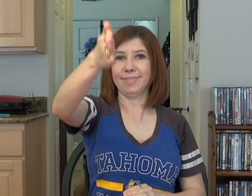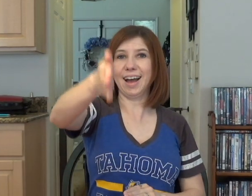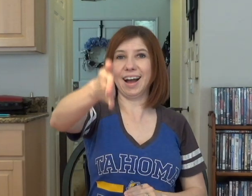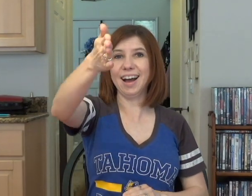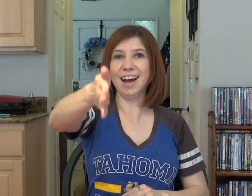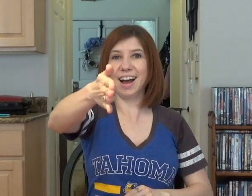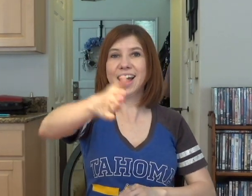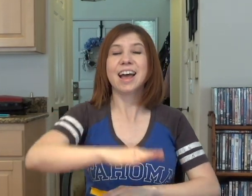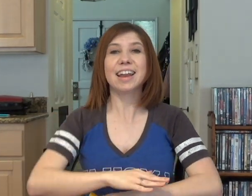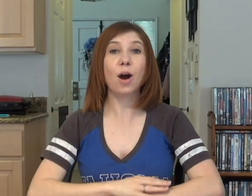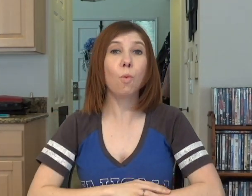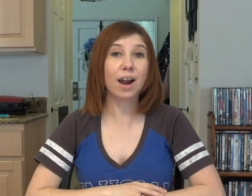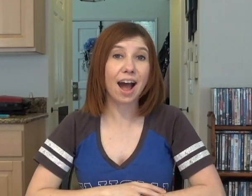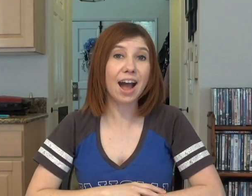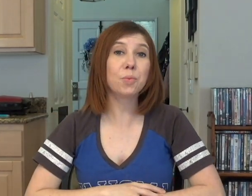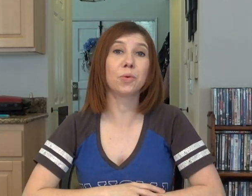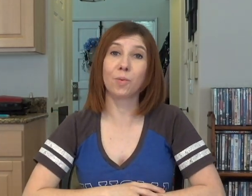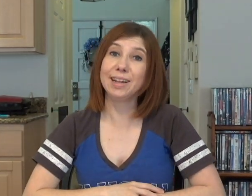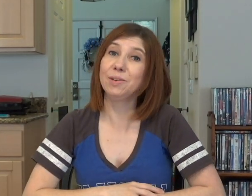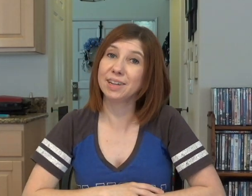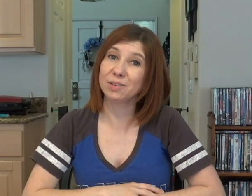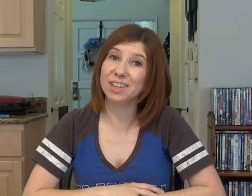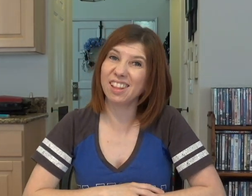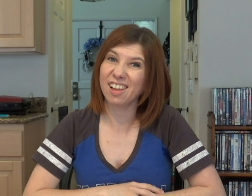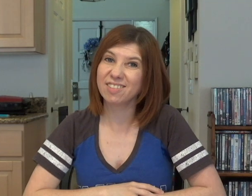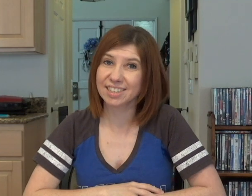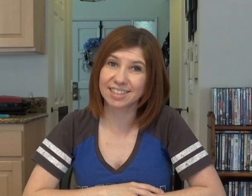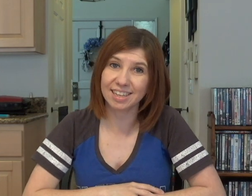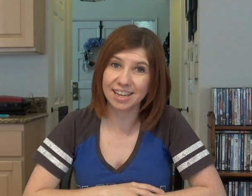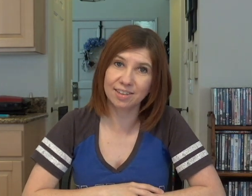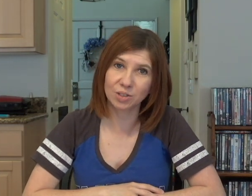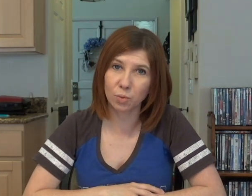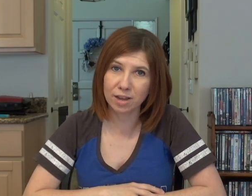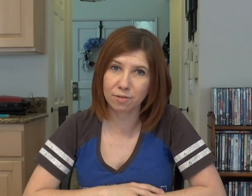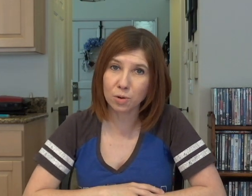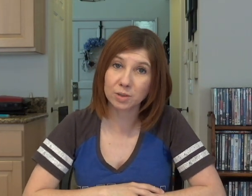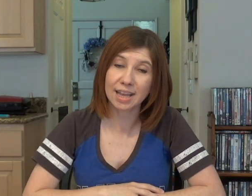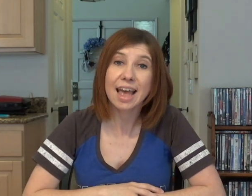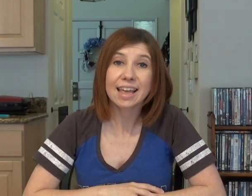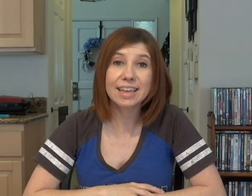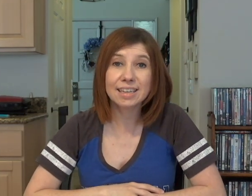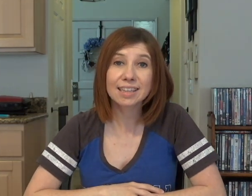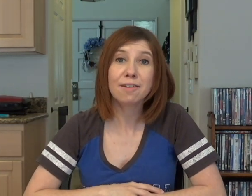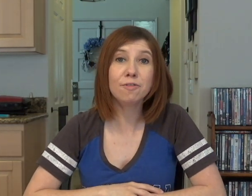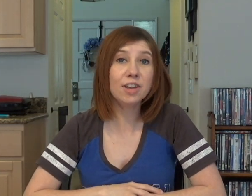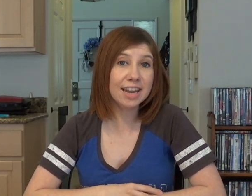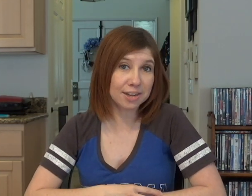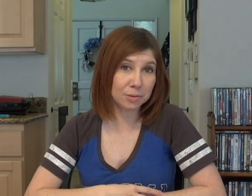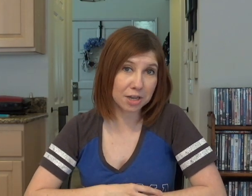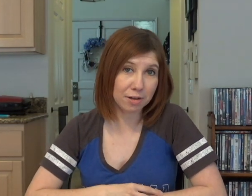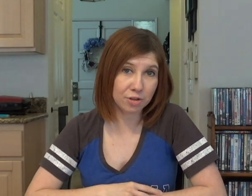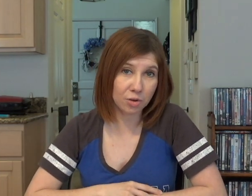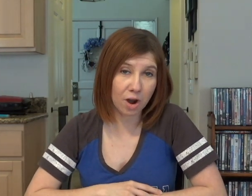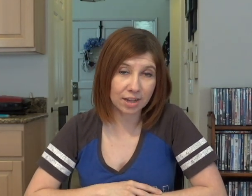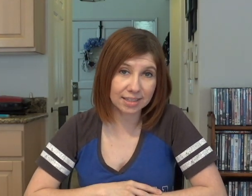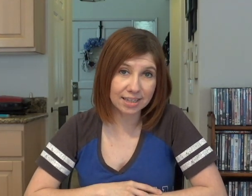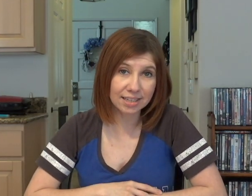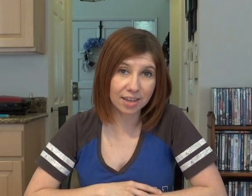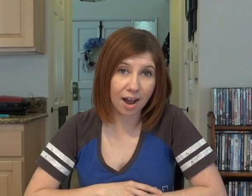Aha. Now what I would really, really, really love to see this week, folks, is videos of you on Seesaw